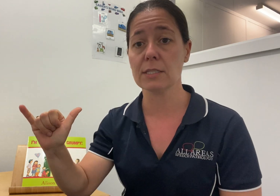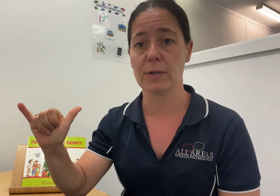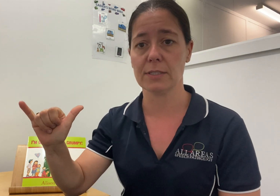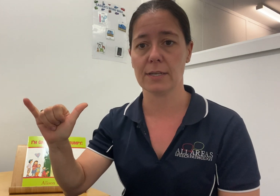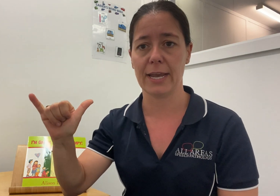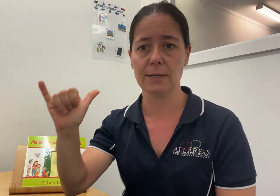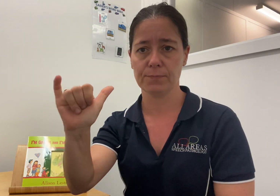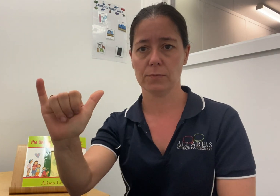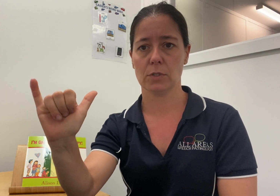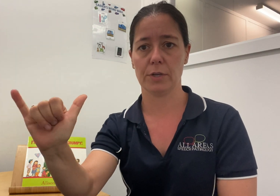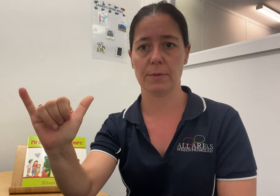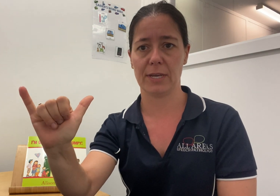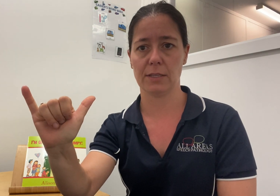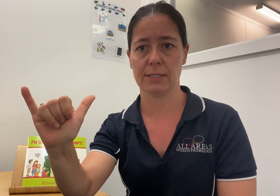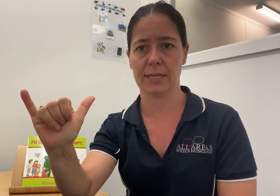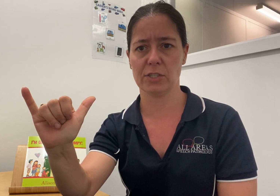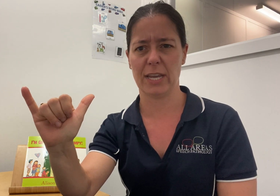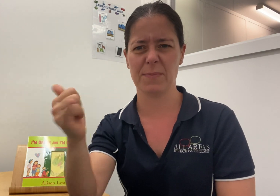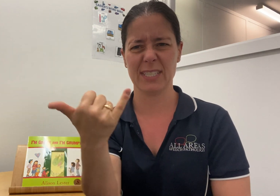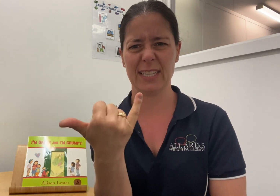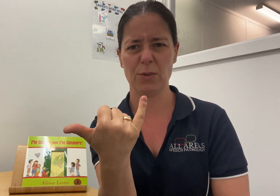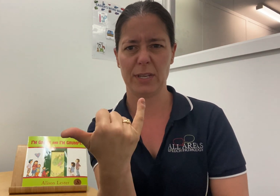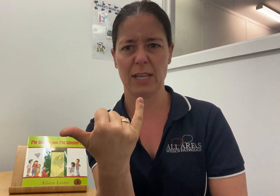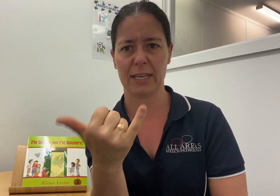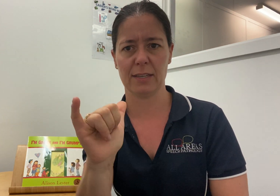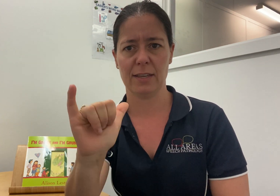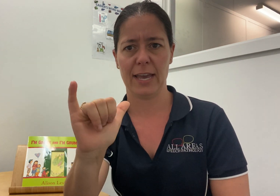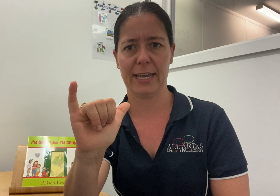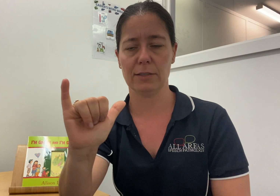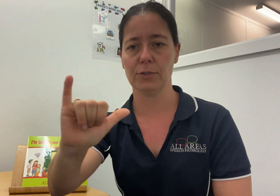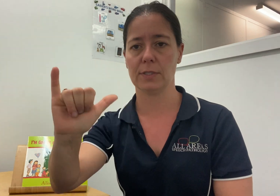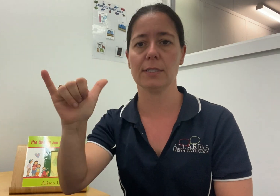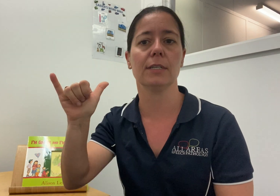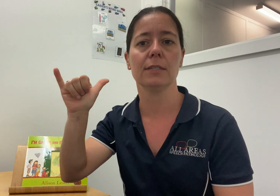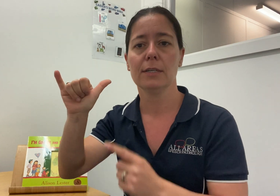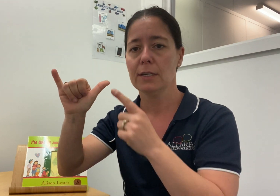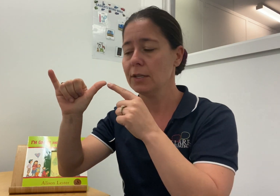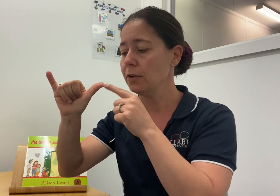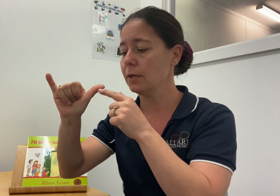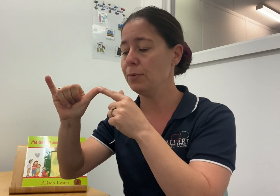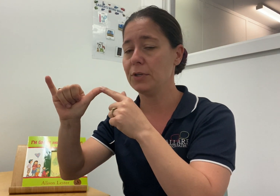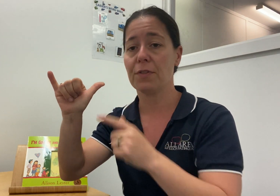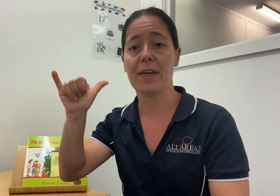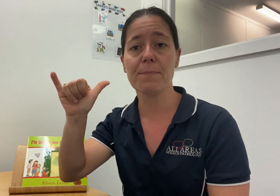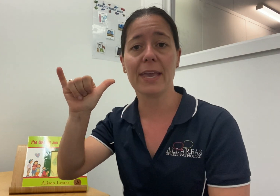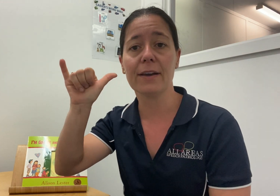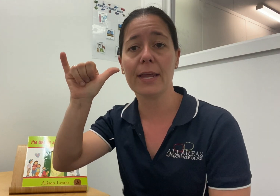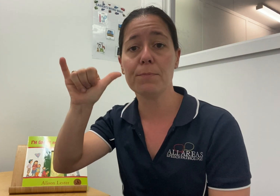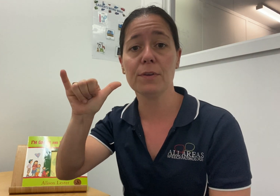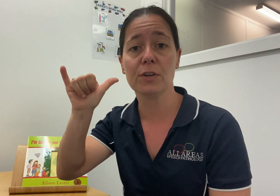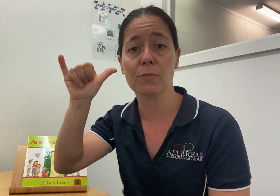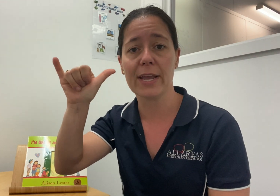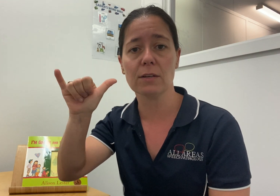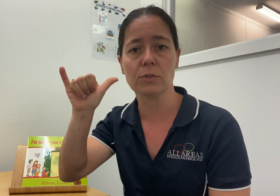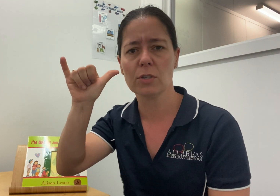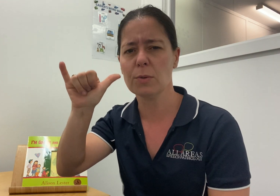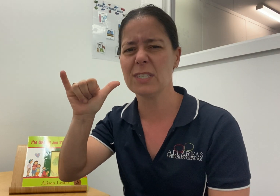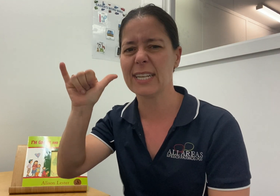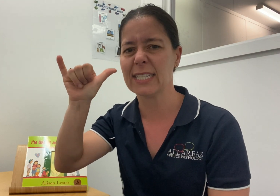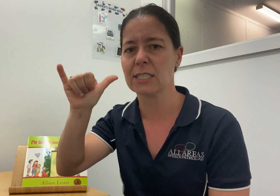one today. So you're going to make this handshake. It's a little bit like hang loose, isn't it? You're going to put your thumb out and move it around, almost like it's